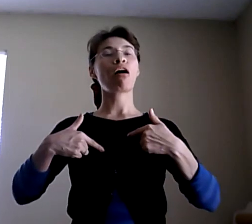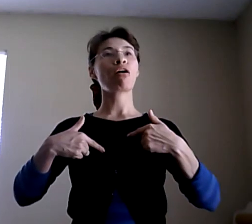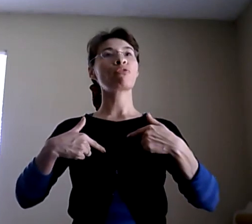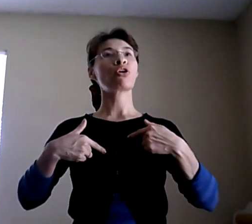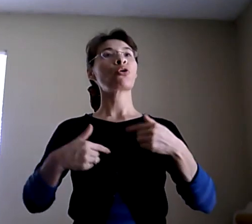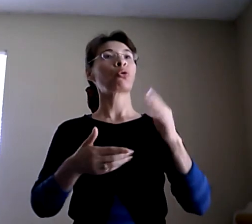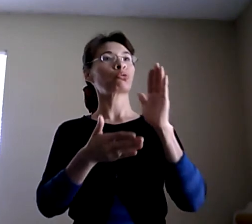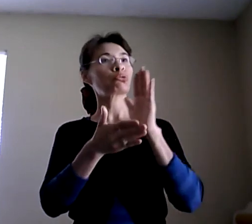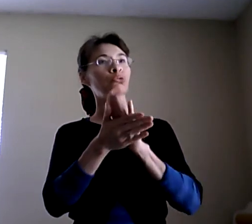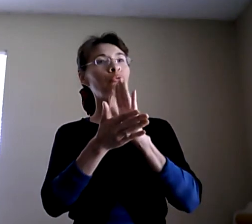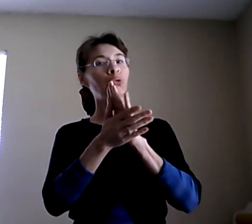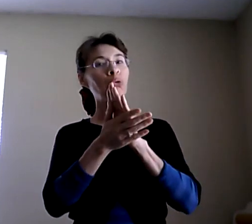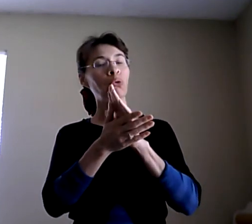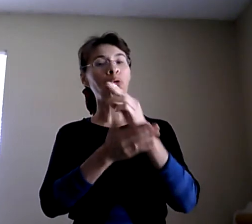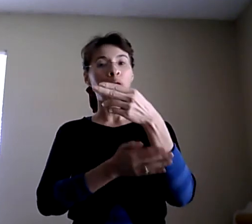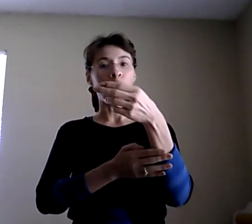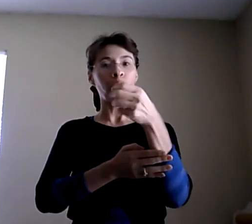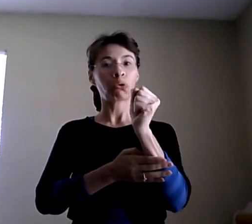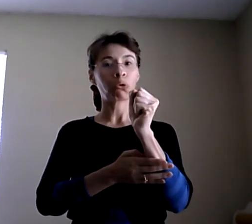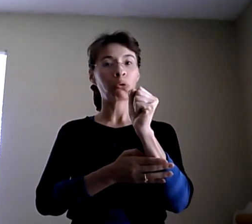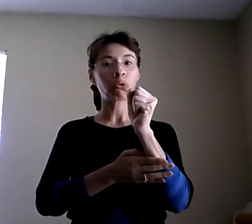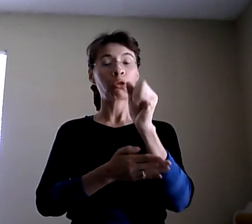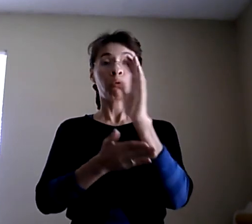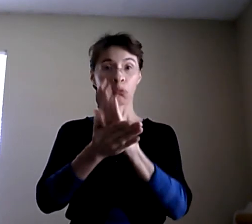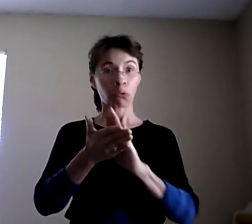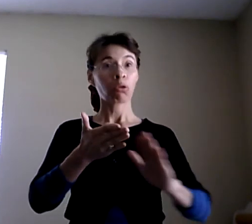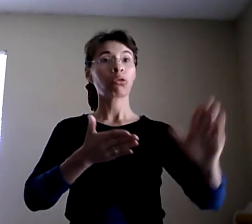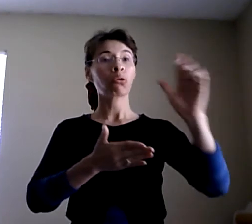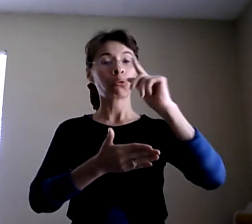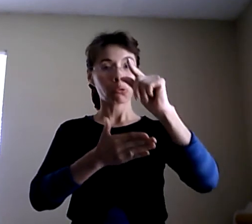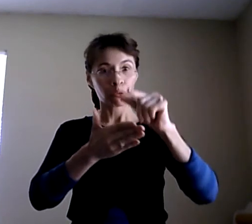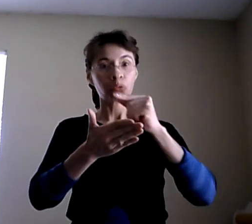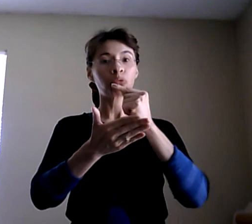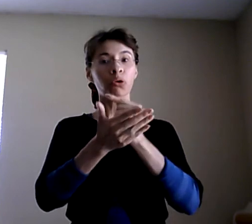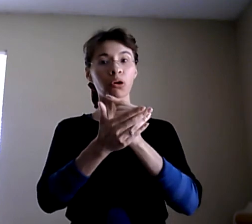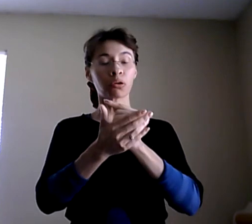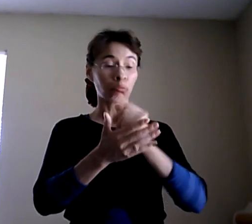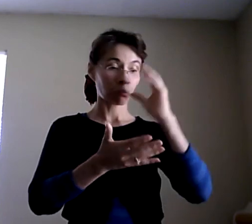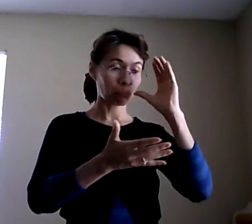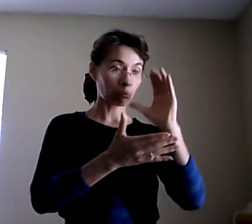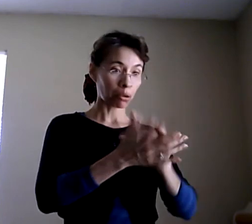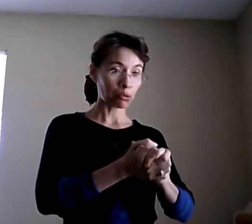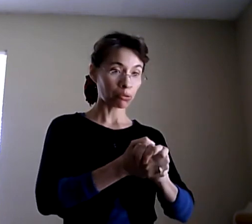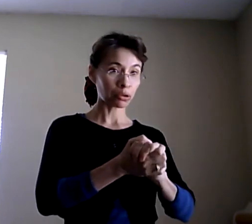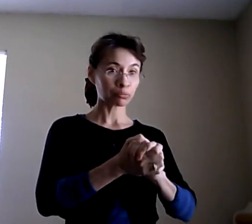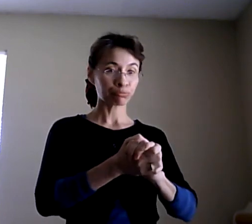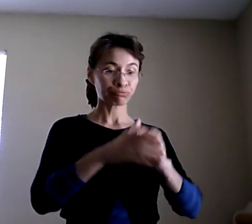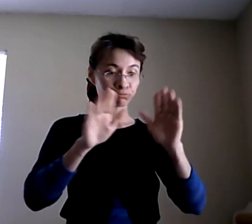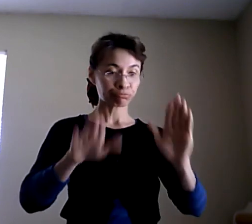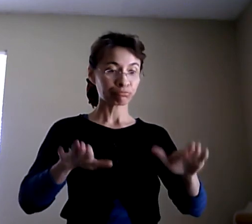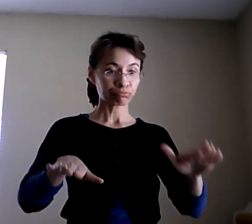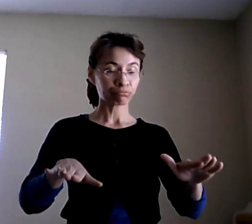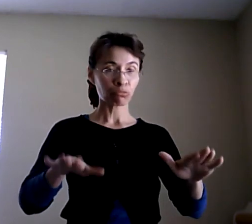she can get married. I mean, you're married, evidently. And everything seems to be okay there. So I don't,